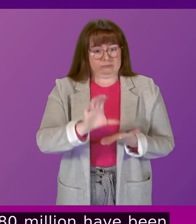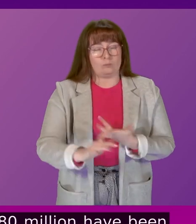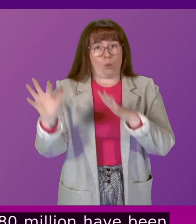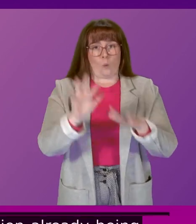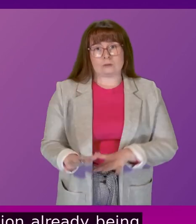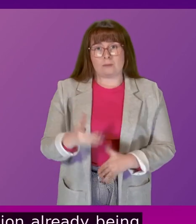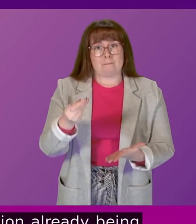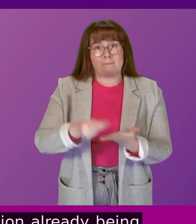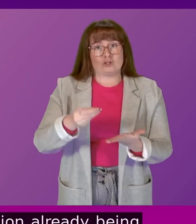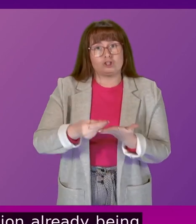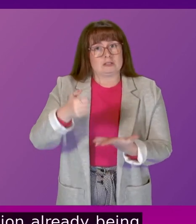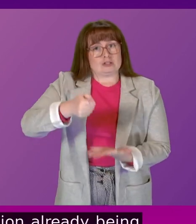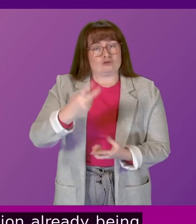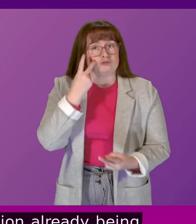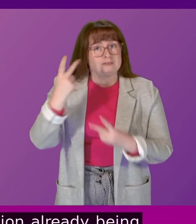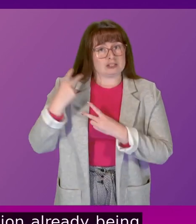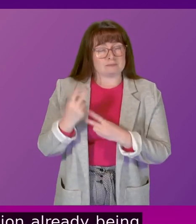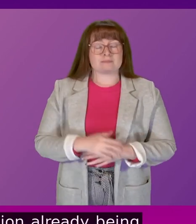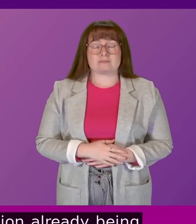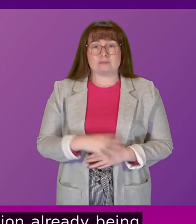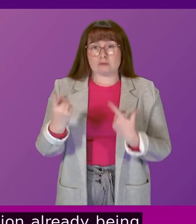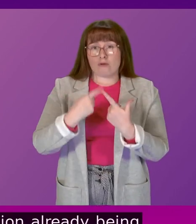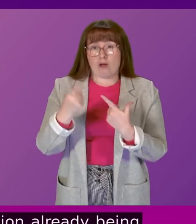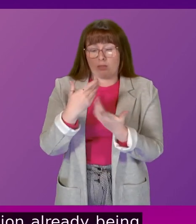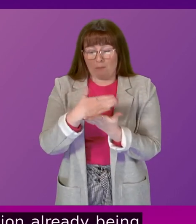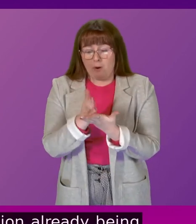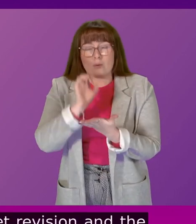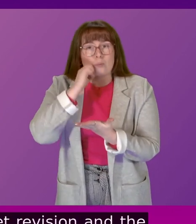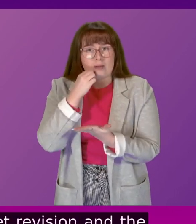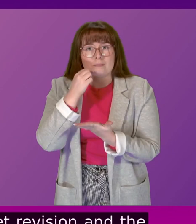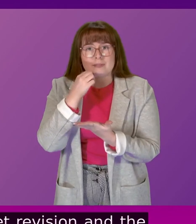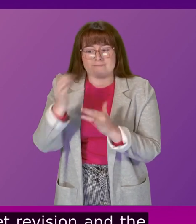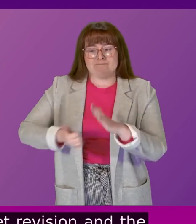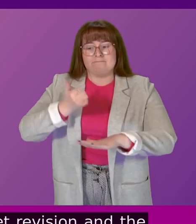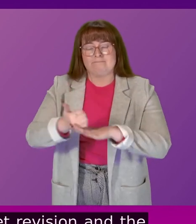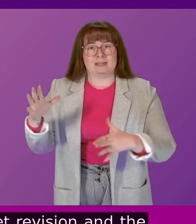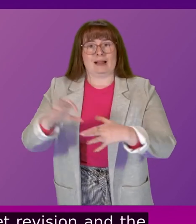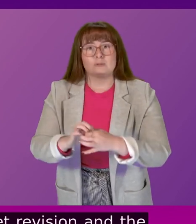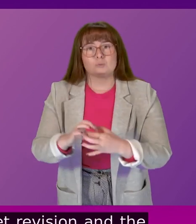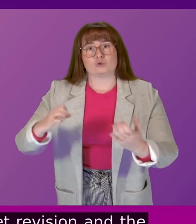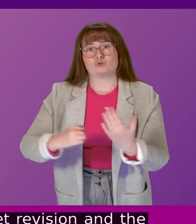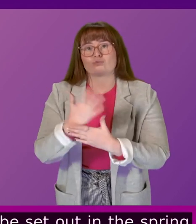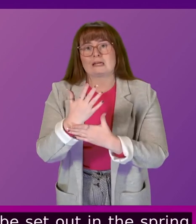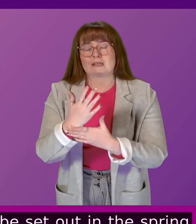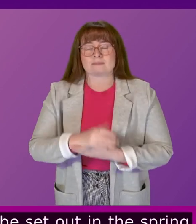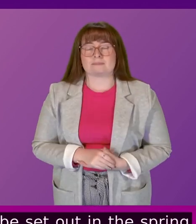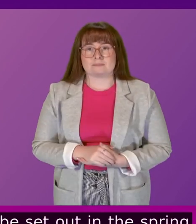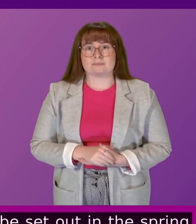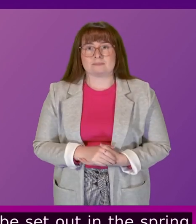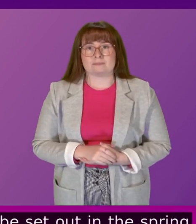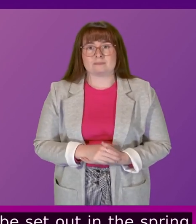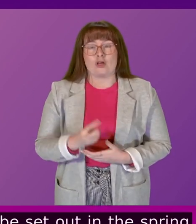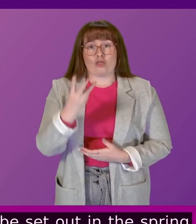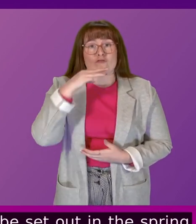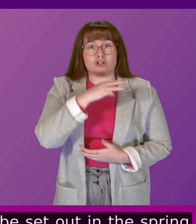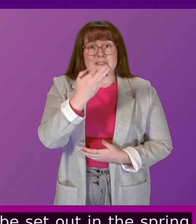revision and the remaining £396 million that will be set out in the spring budget revision. Of those, £391